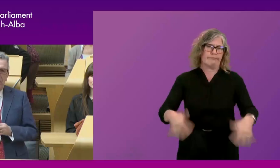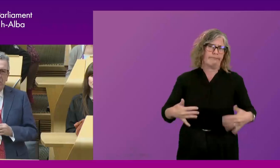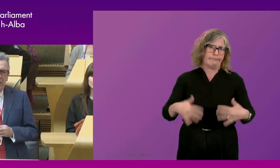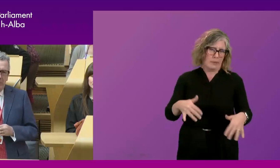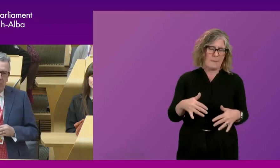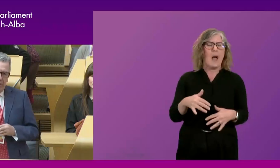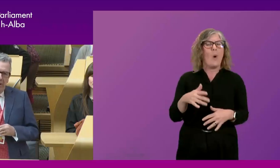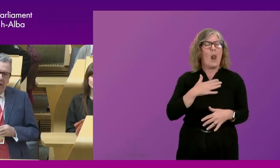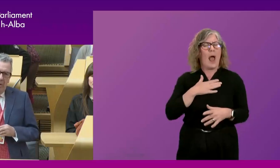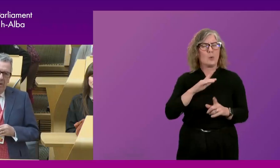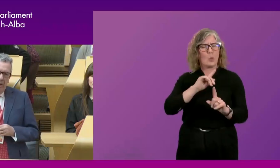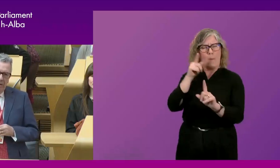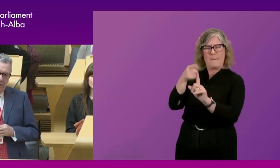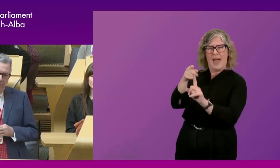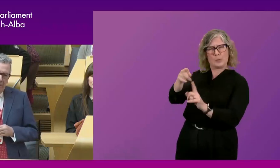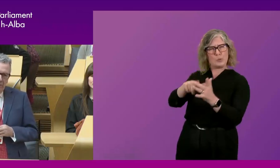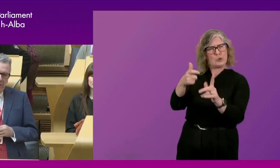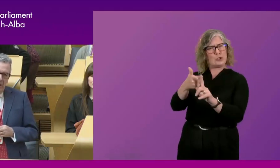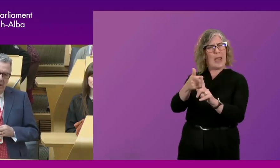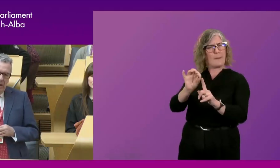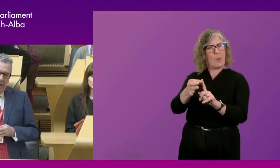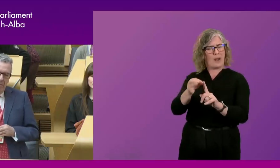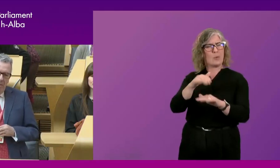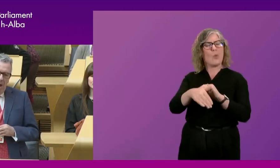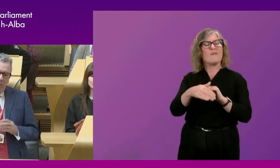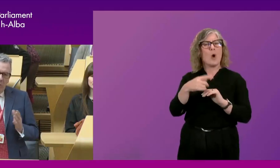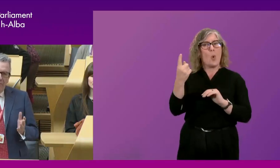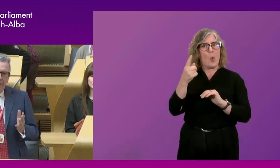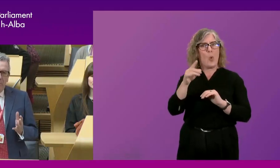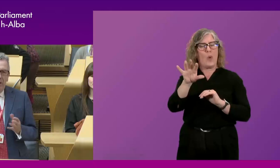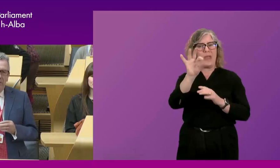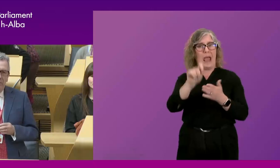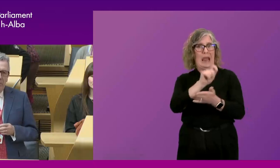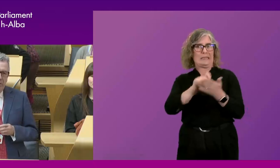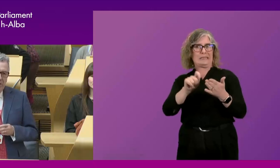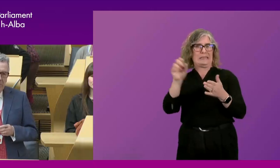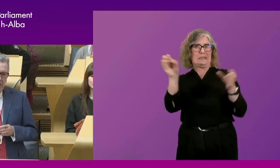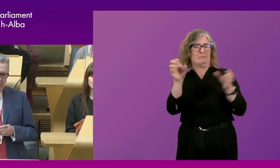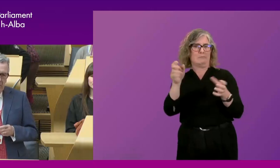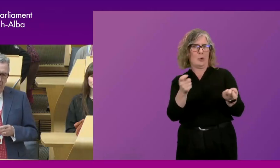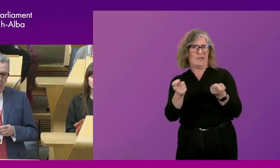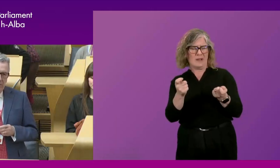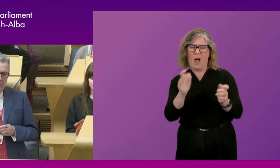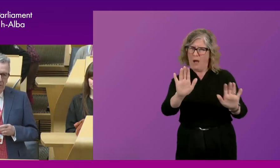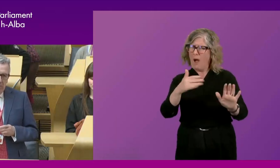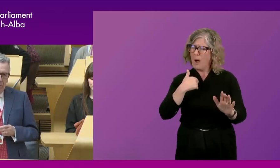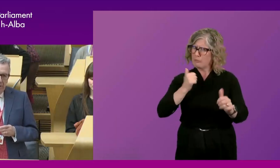specifically in Jack's point about elected conveners. Although I'm very proud of the 14 years I spent here, I was disappointed